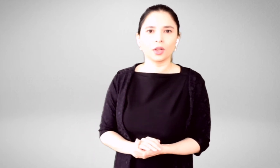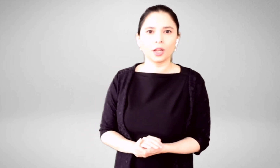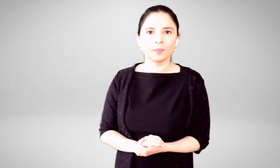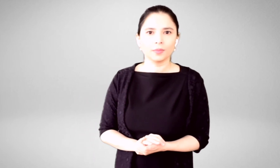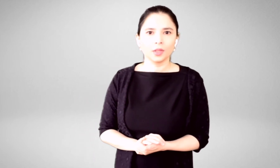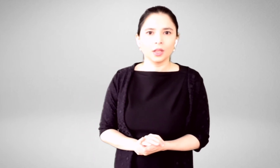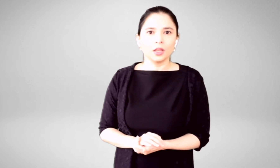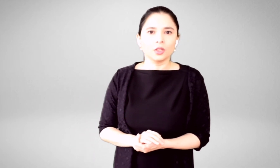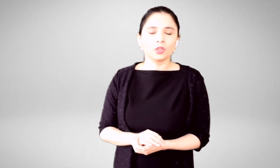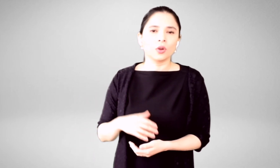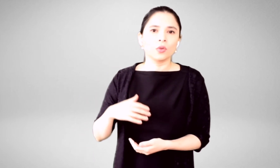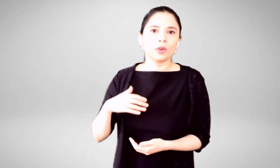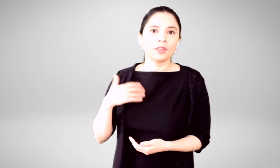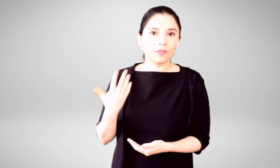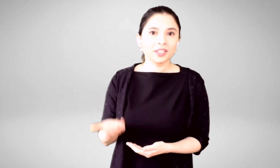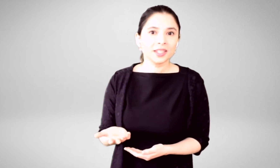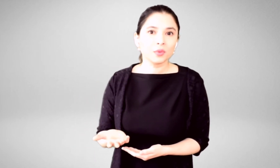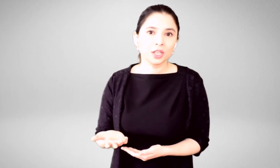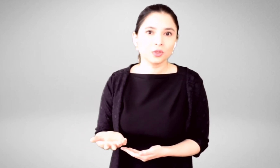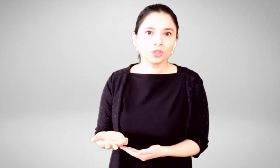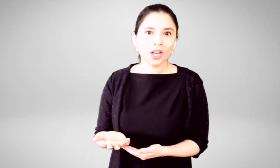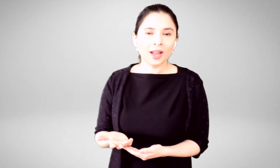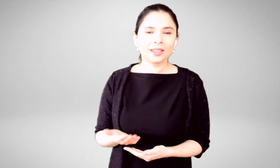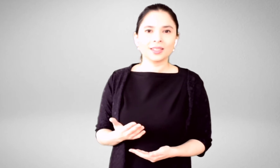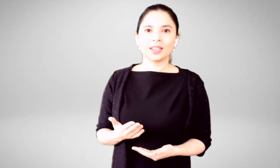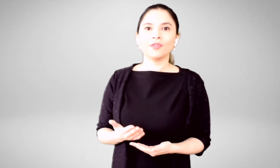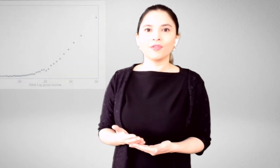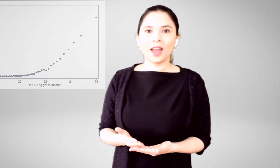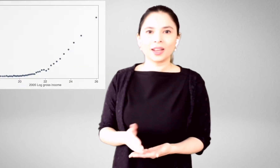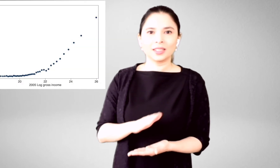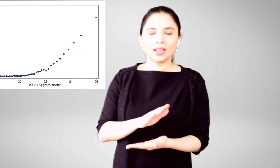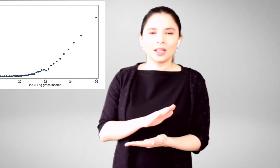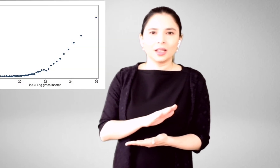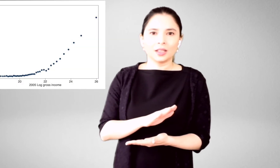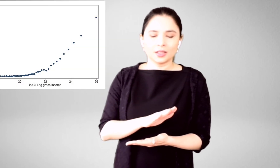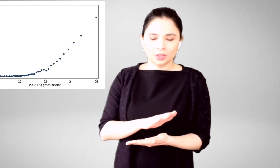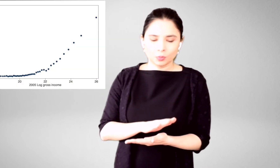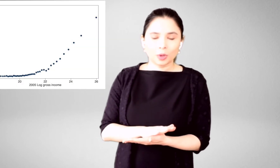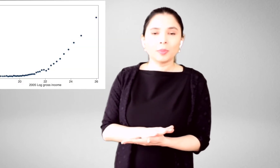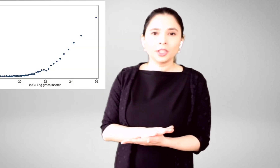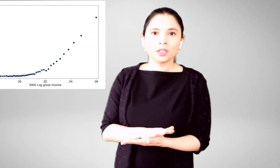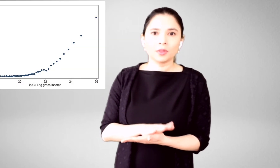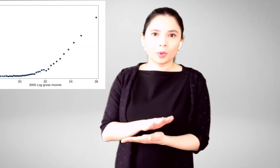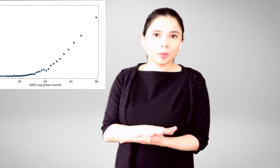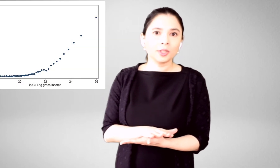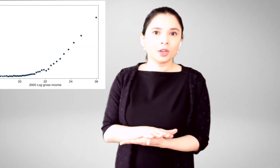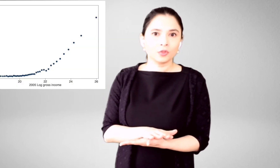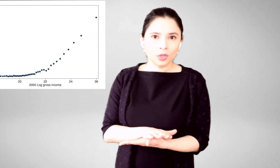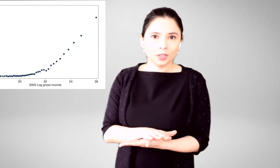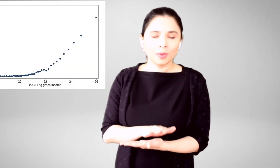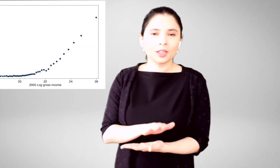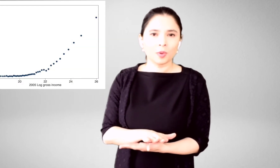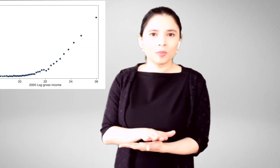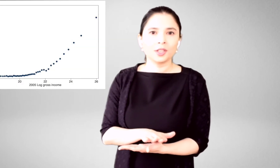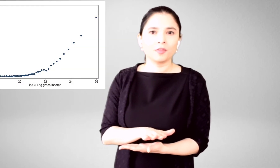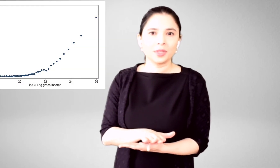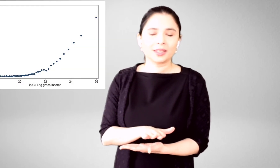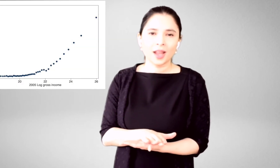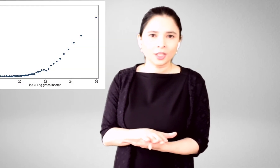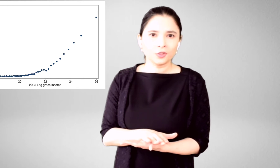Okay? So, the first thing we can do to check is, in fact, the probability of treatment, the probability of being assigned